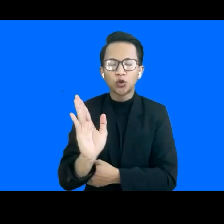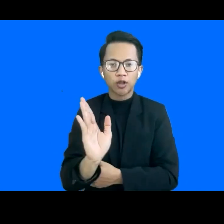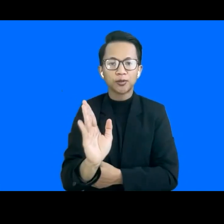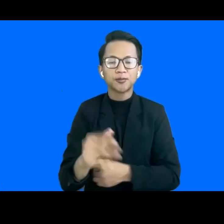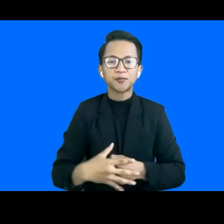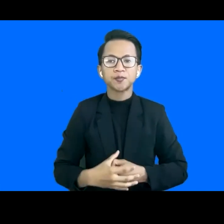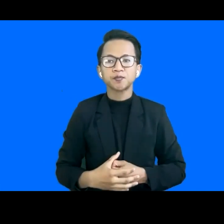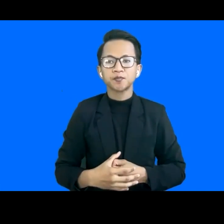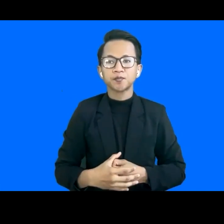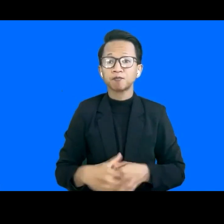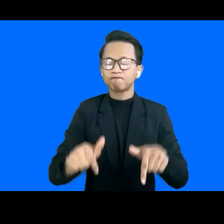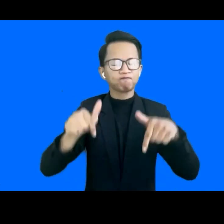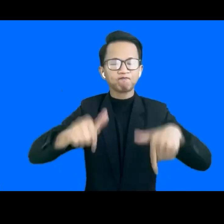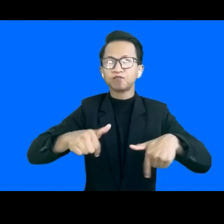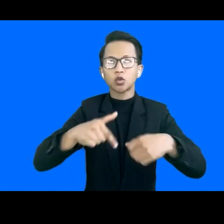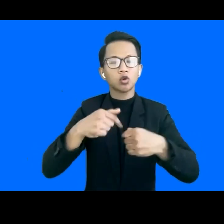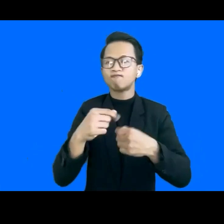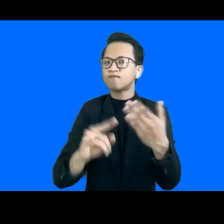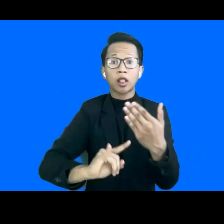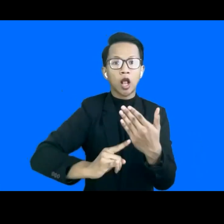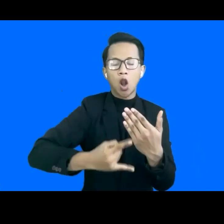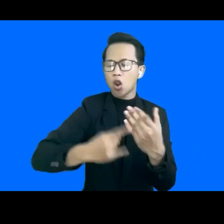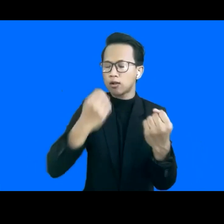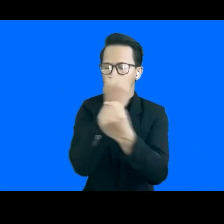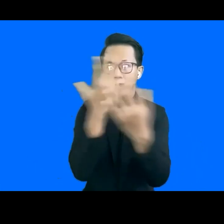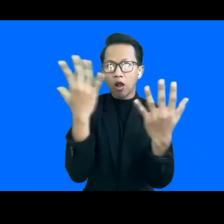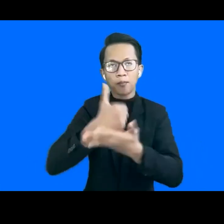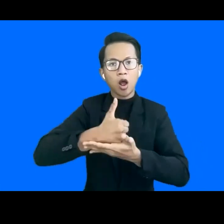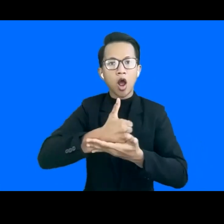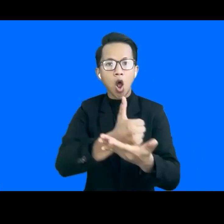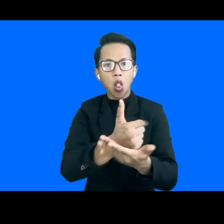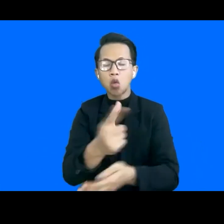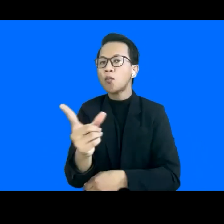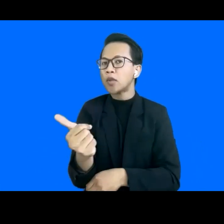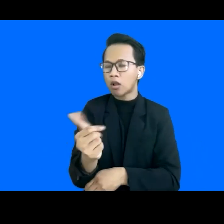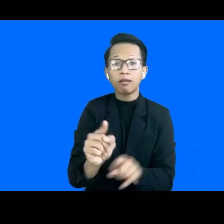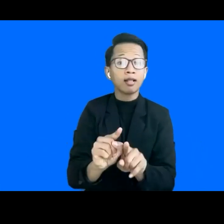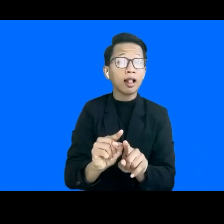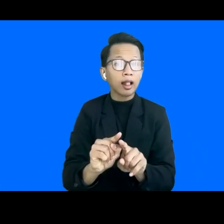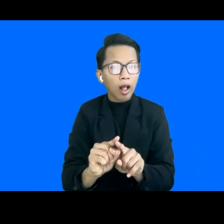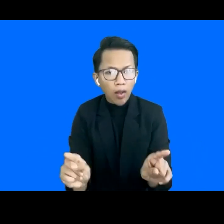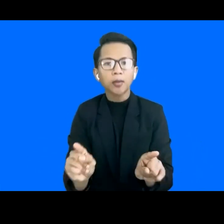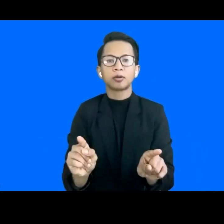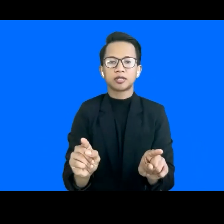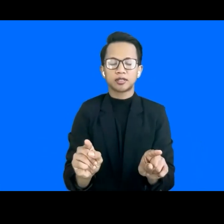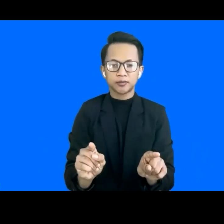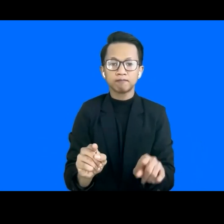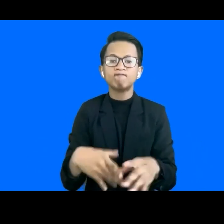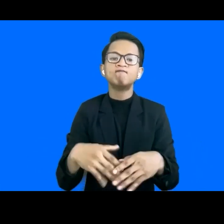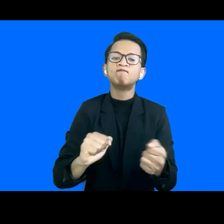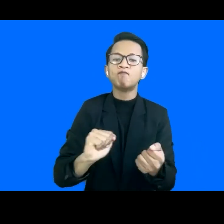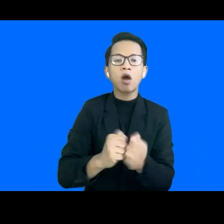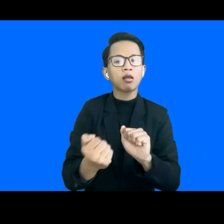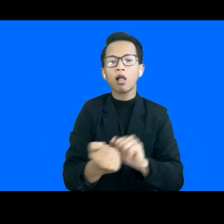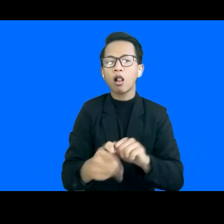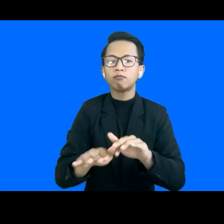clear that technology actually can help but actually the basic problem is always